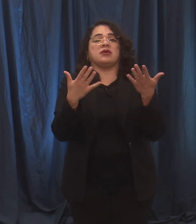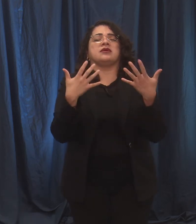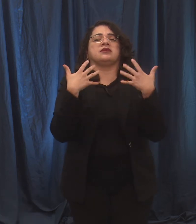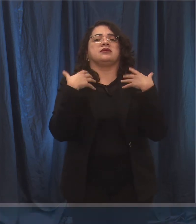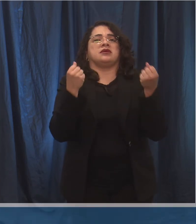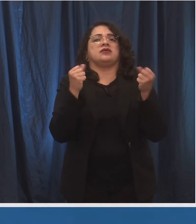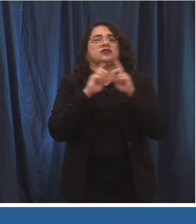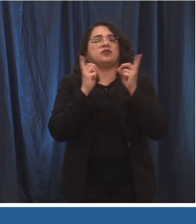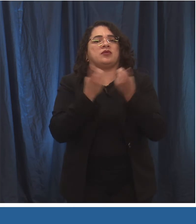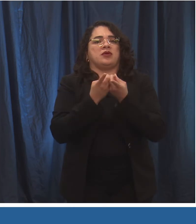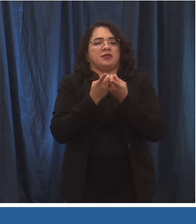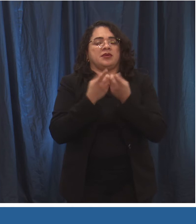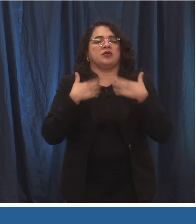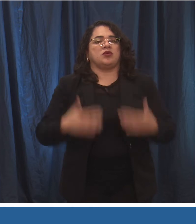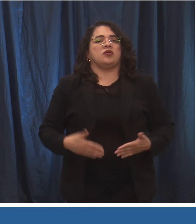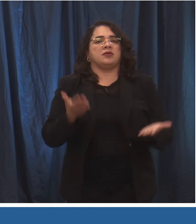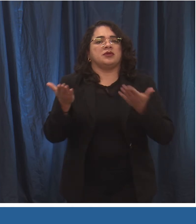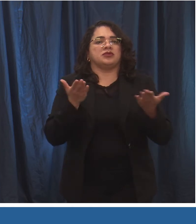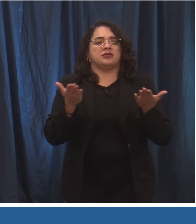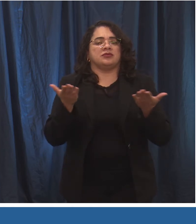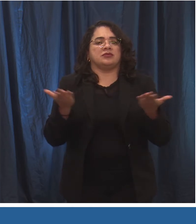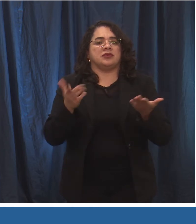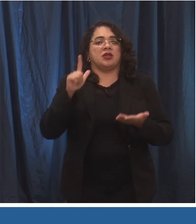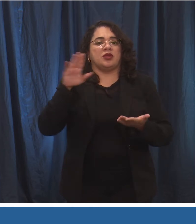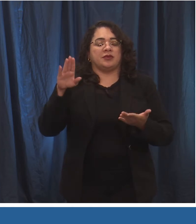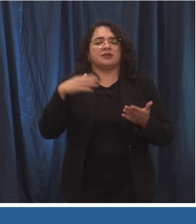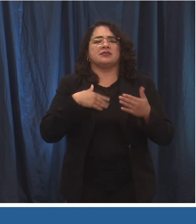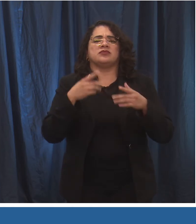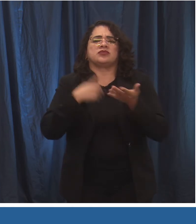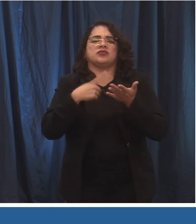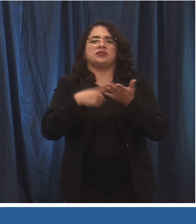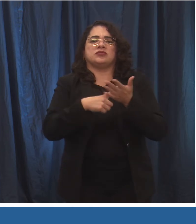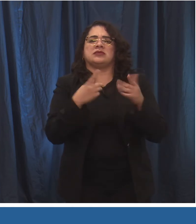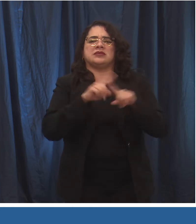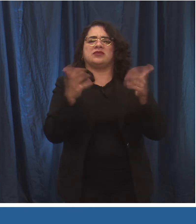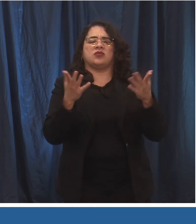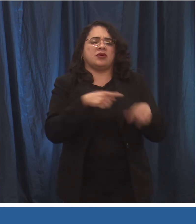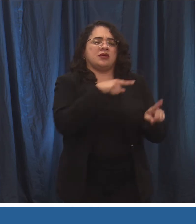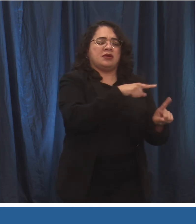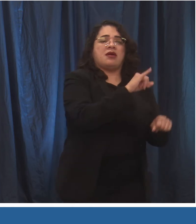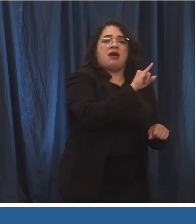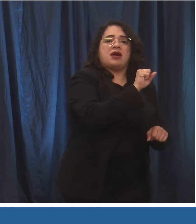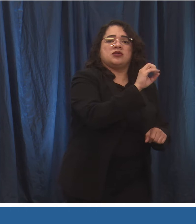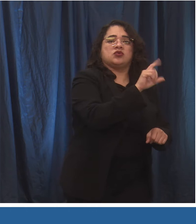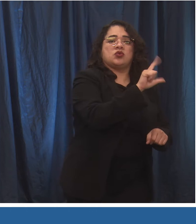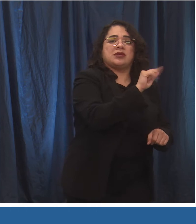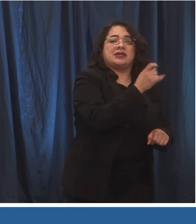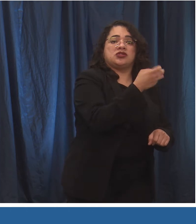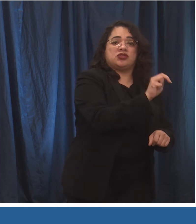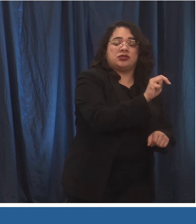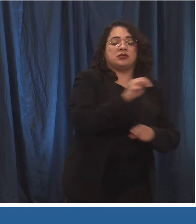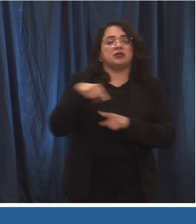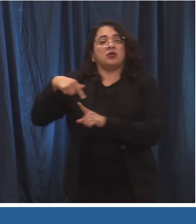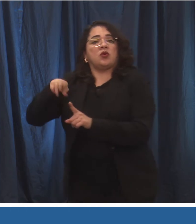Today, I'll be talking to you about the difference between isolation and quarantine, and also about the importance